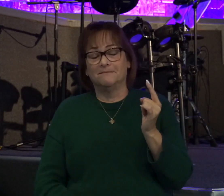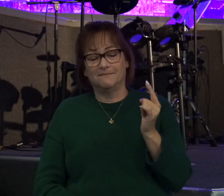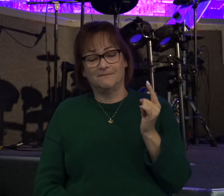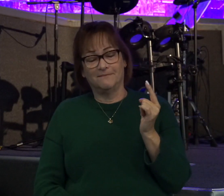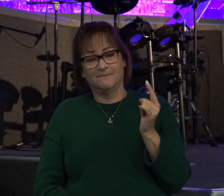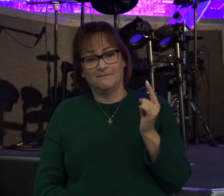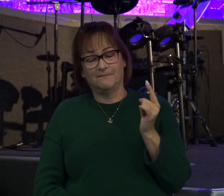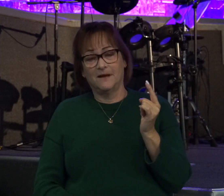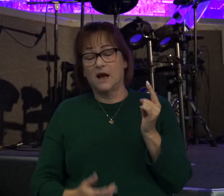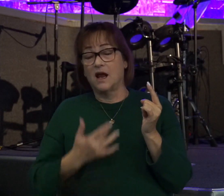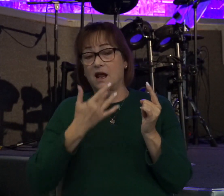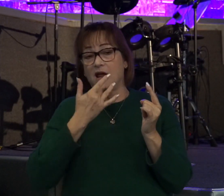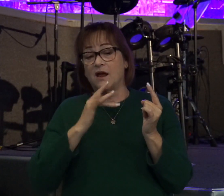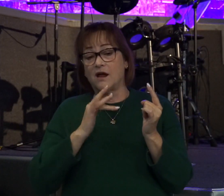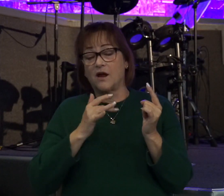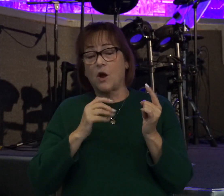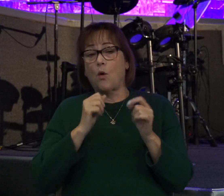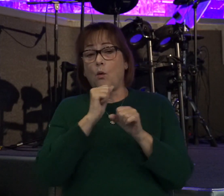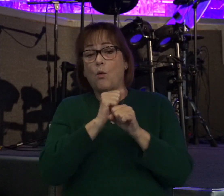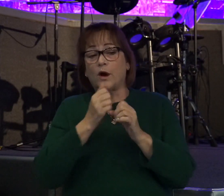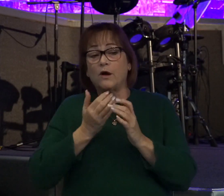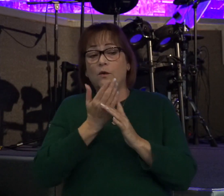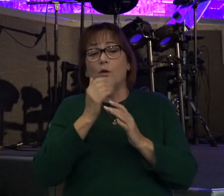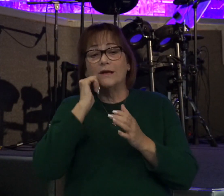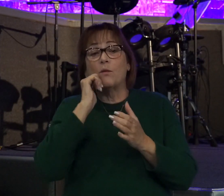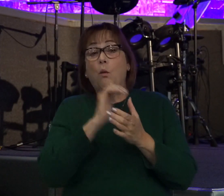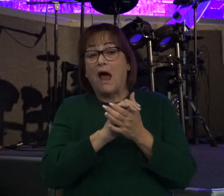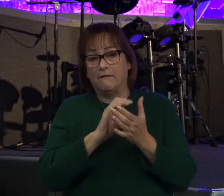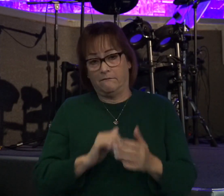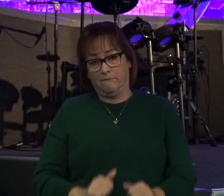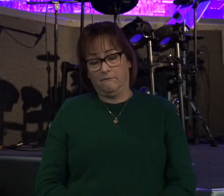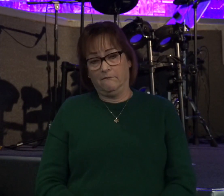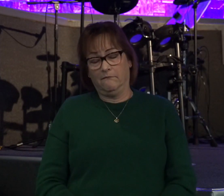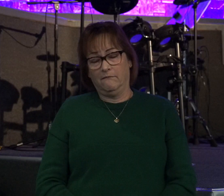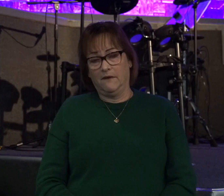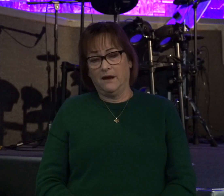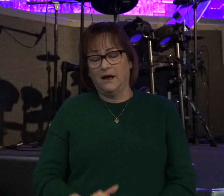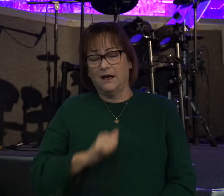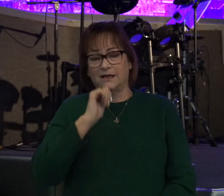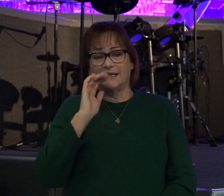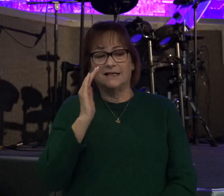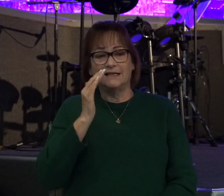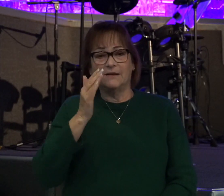Unfortunately, working through David's wife, who doesn't seem to be a godly woman.